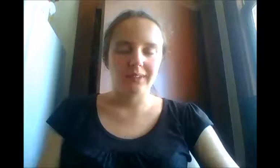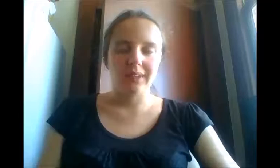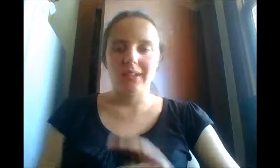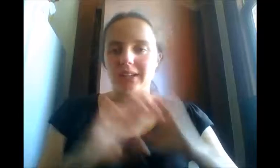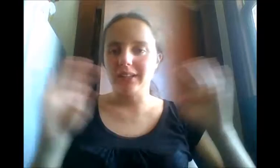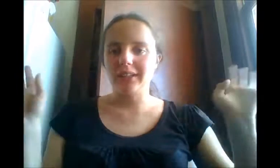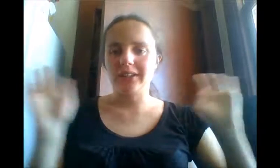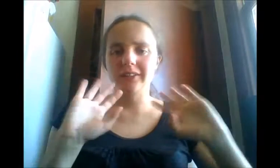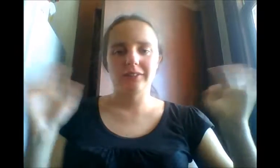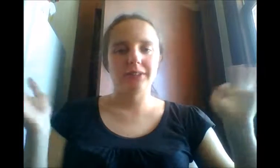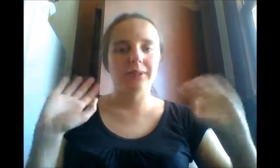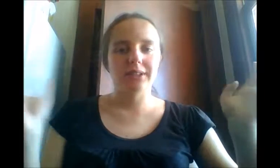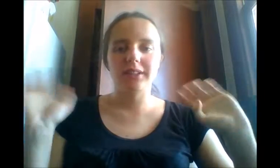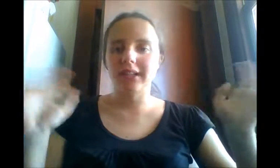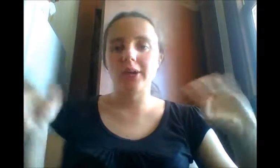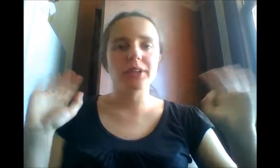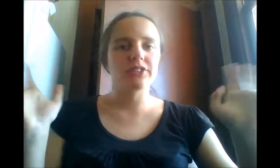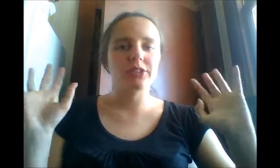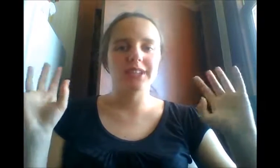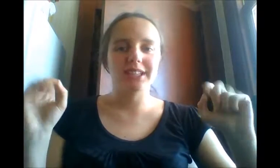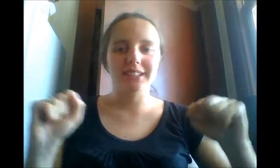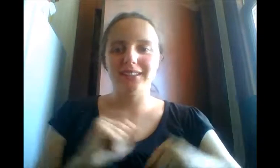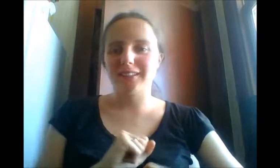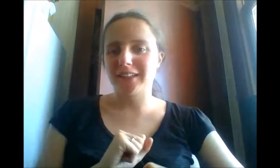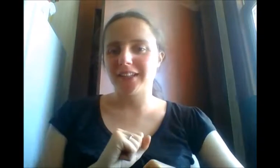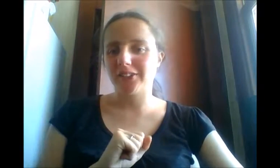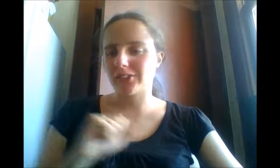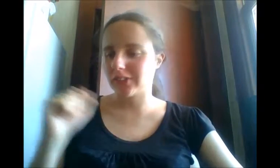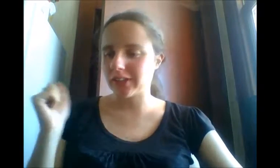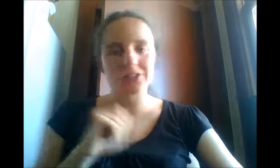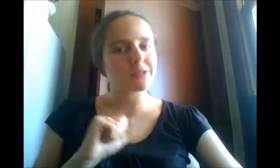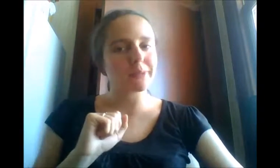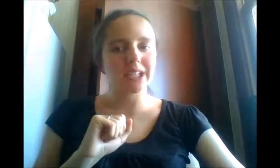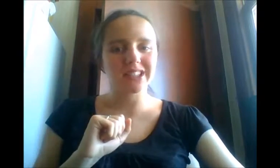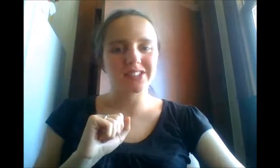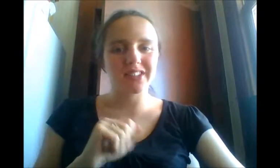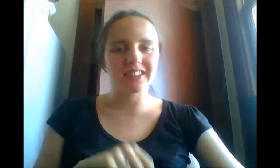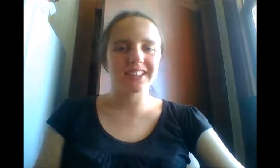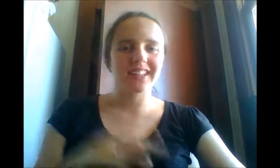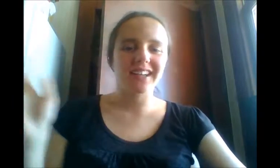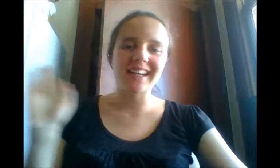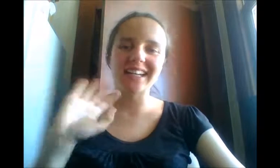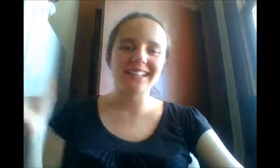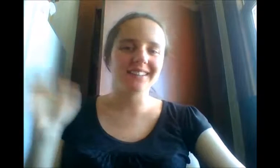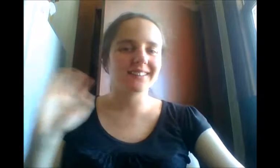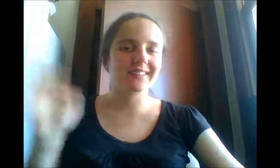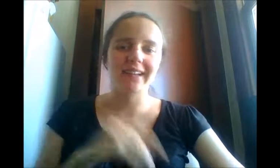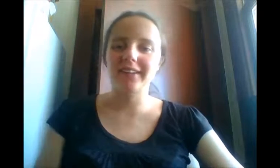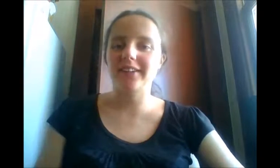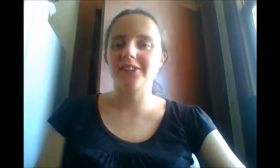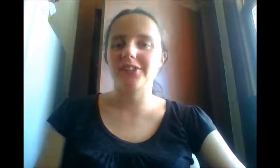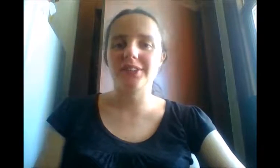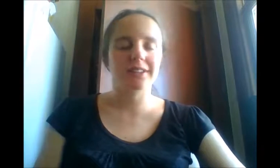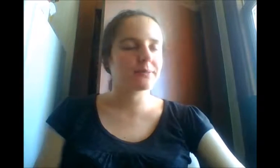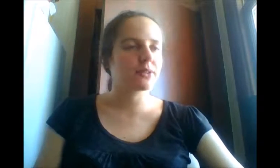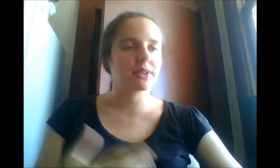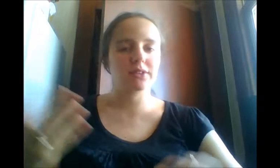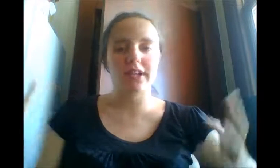Hello everyone, how are we doing? How's the smileys going? Hi, how are you guys doing? I'm doing great.